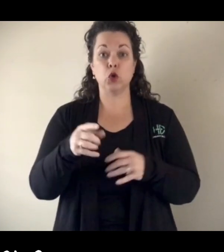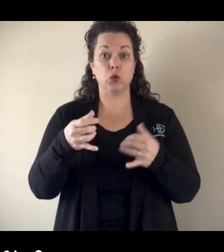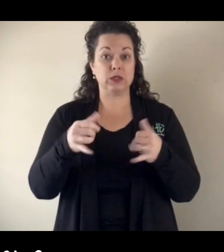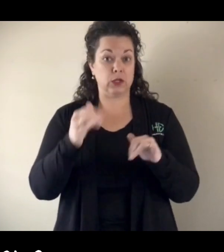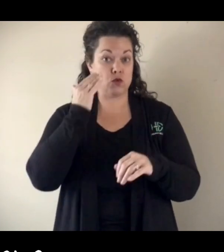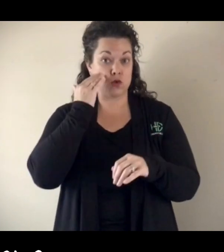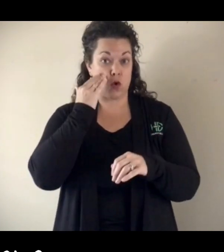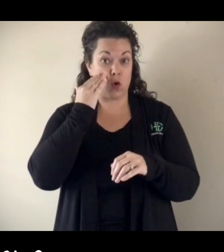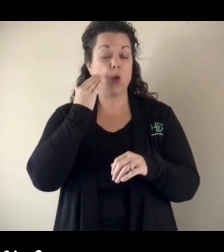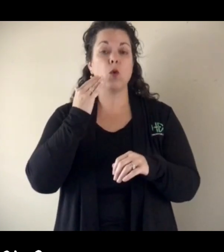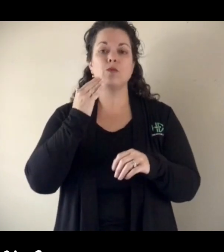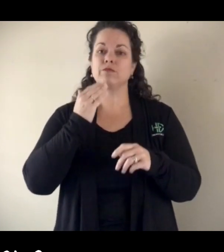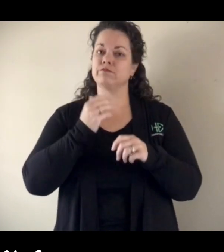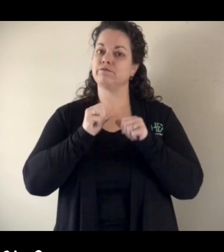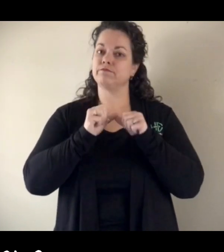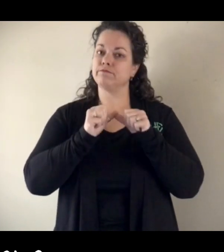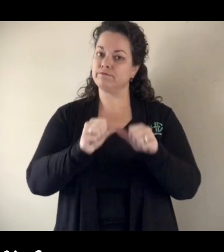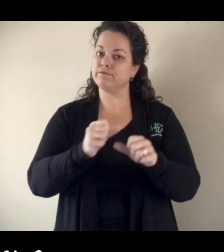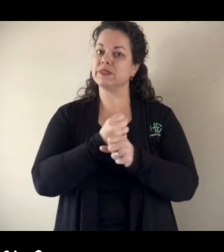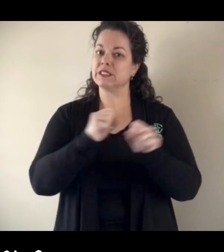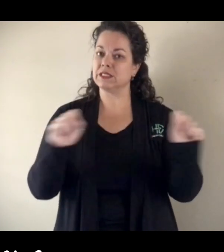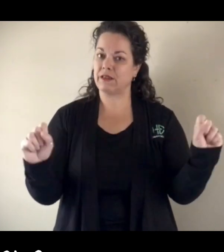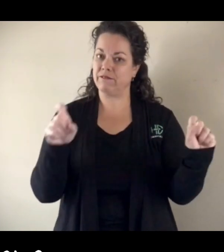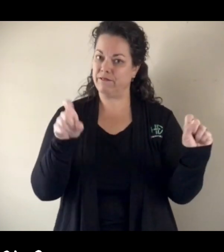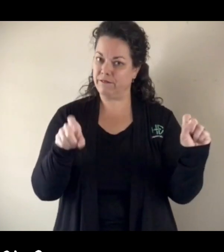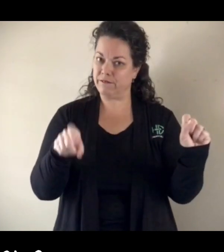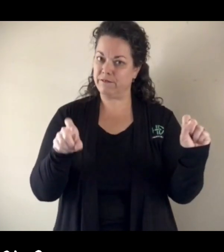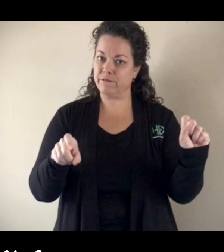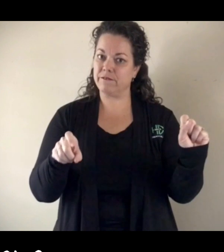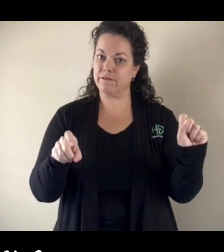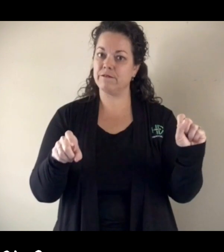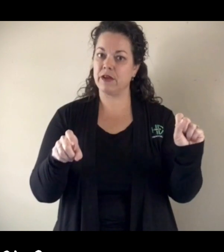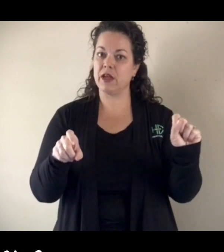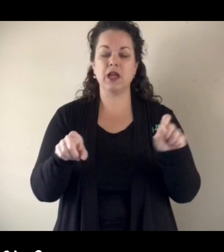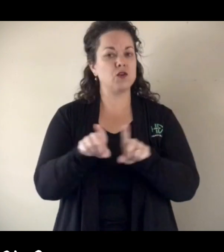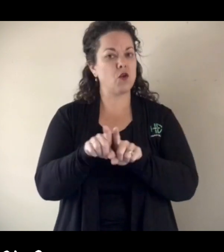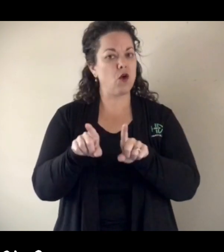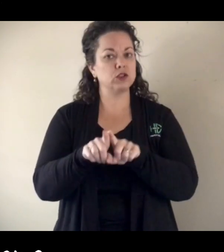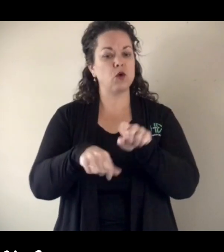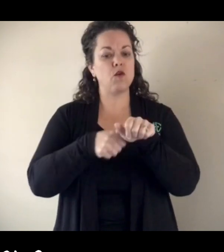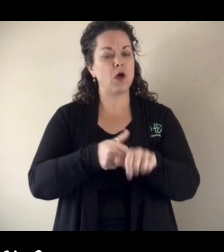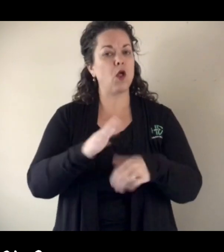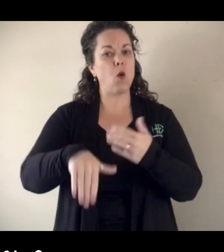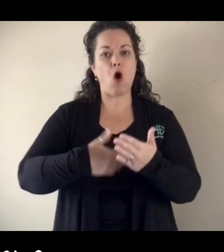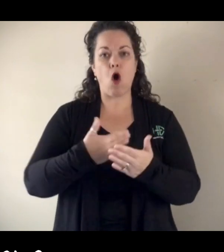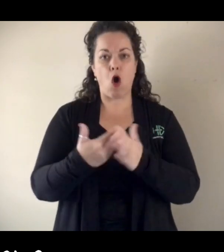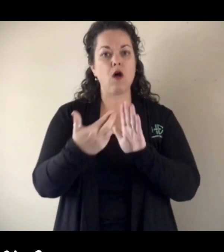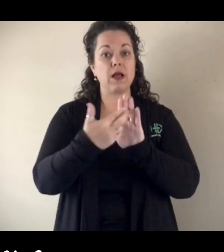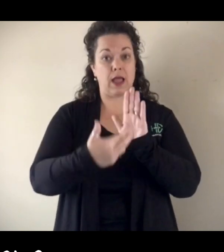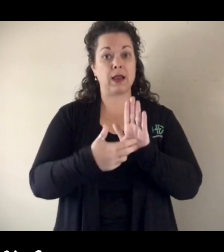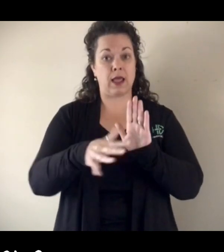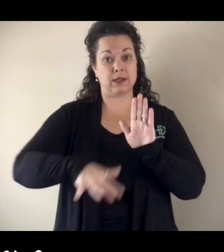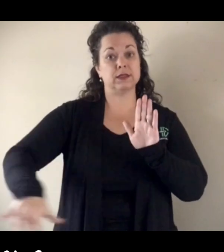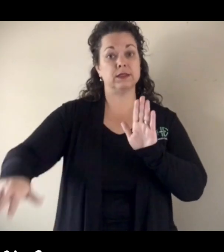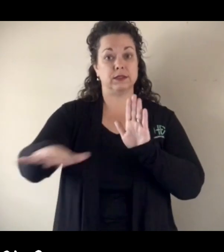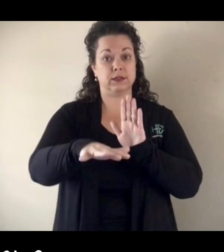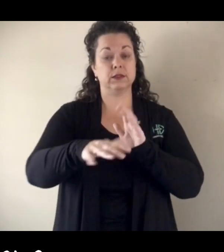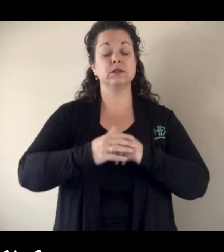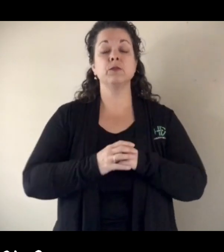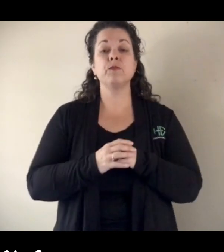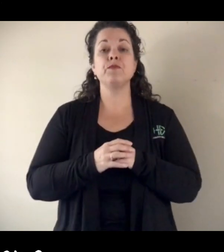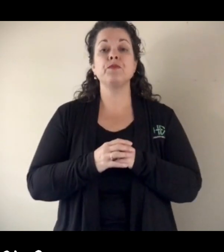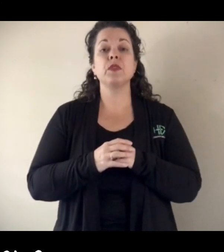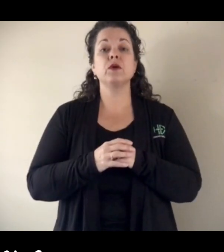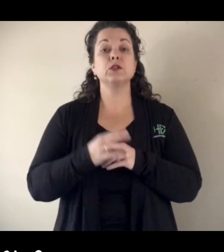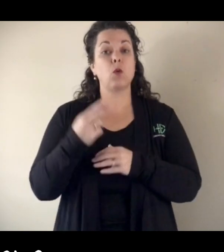we still have the need to be very safe and try to follow all the guidelines. And so Howard College